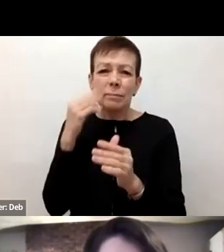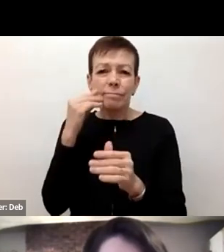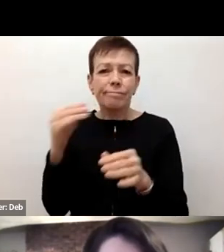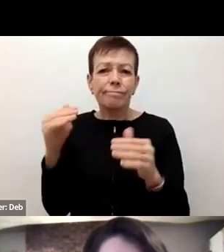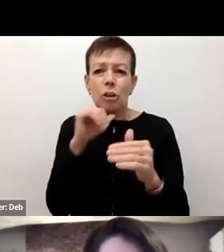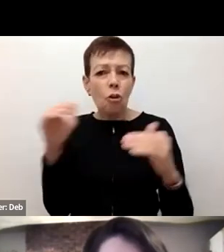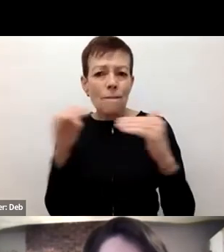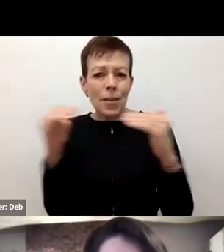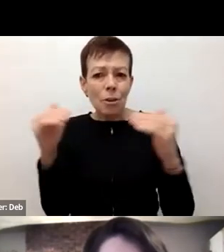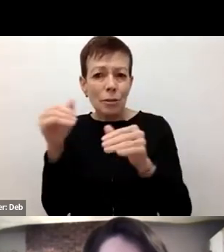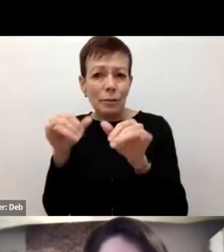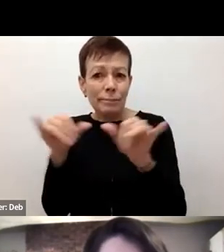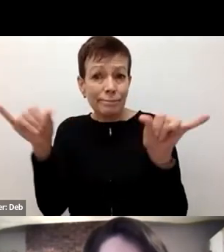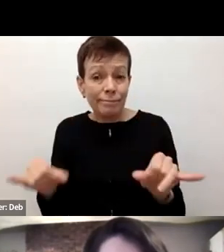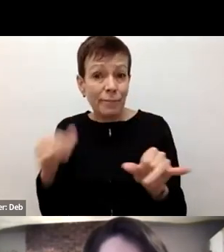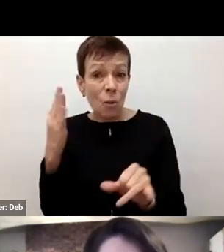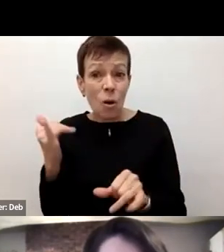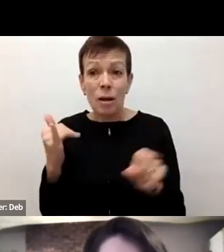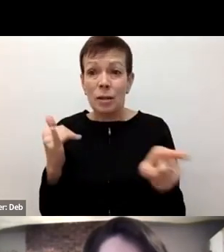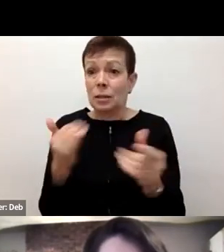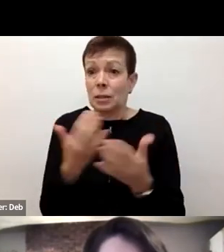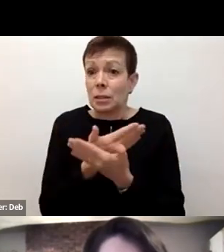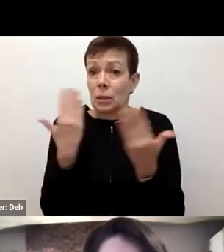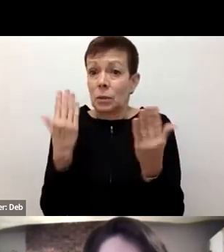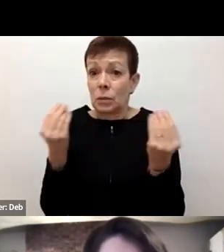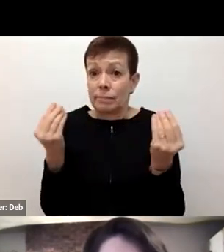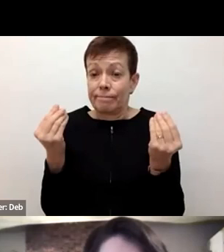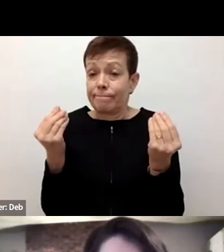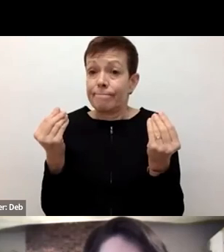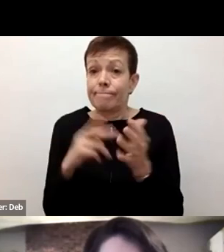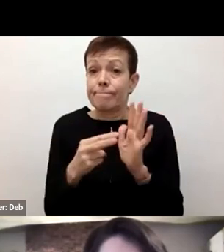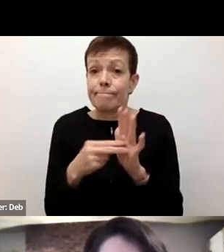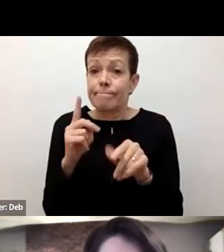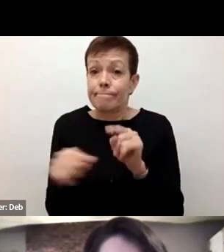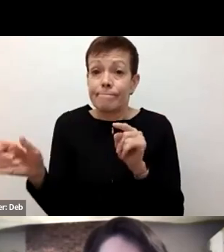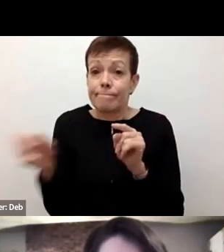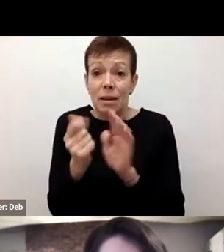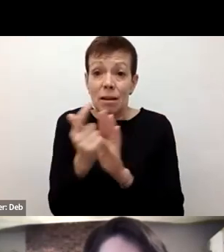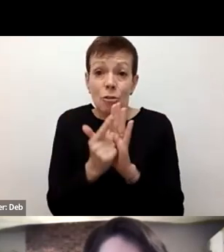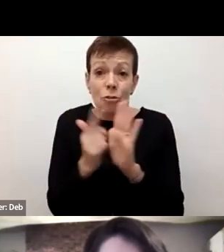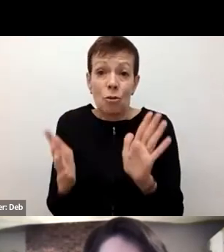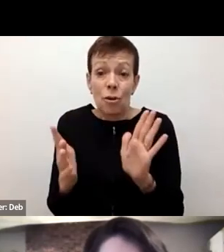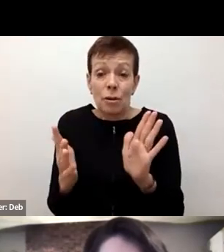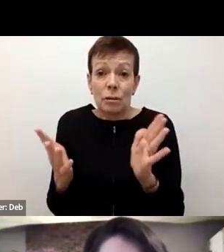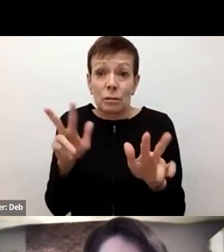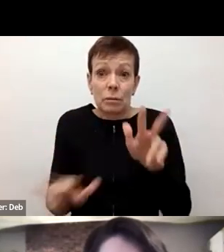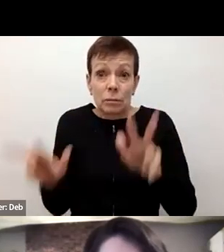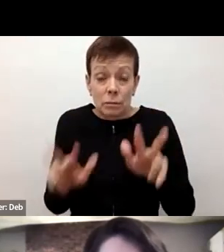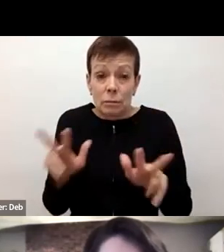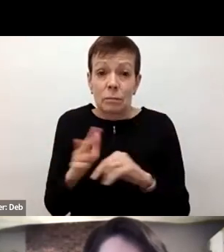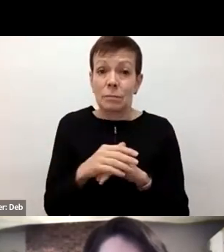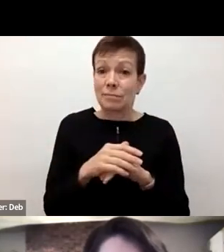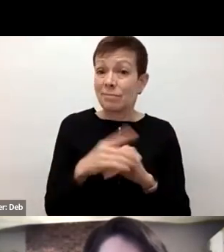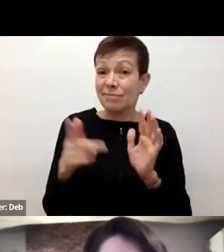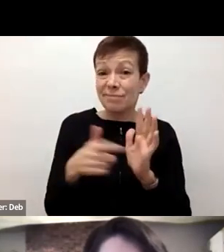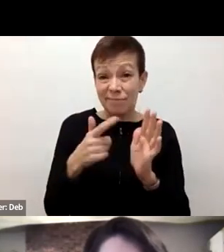they don't have the financial ability to have a lawyer, a representative who's experienced. so they're often, they're